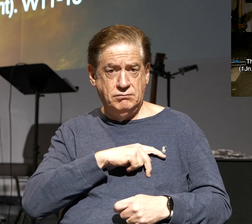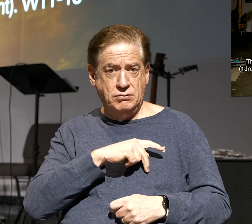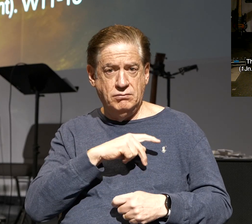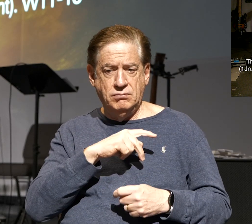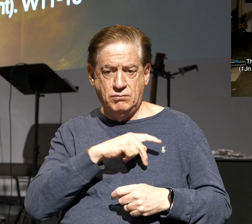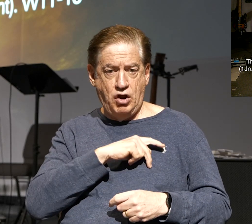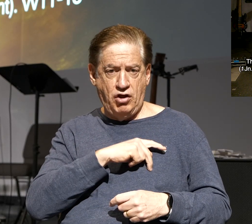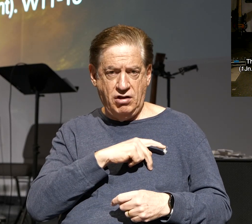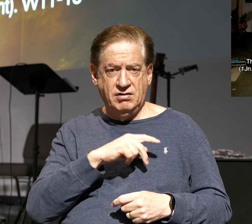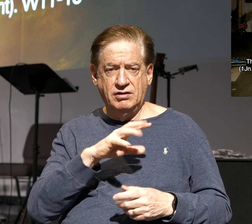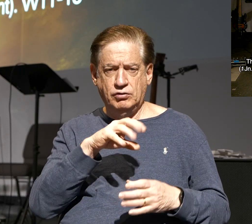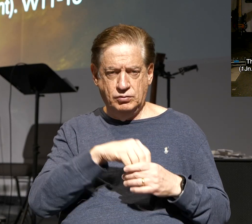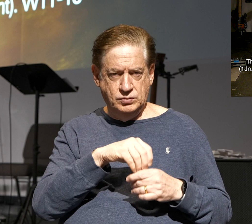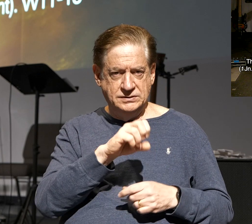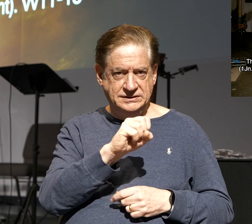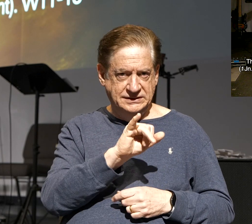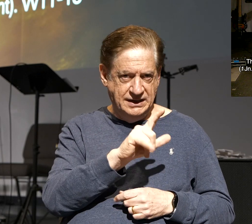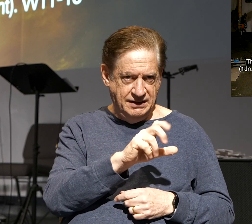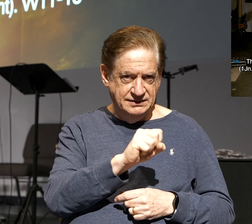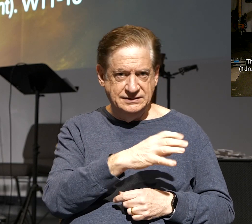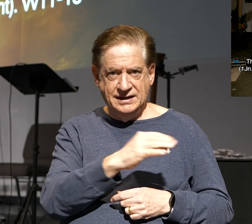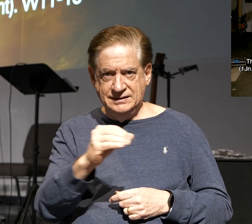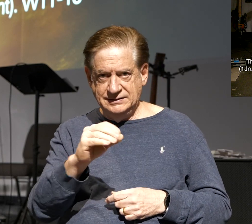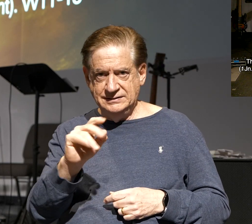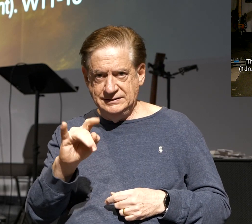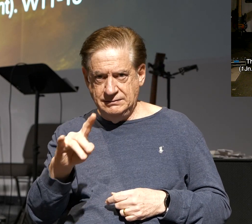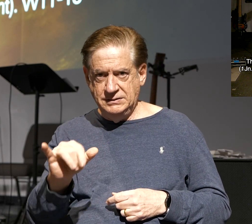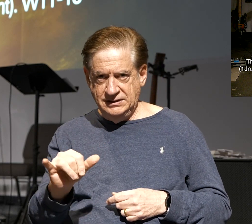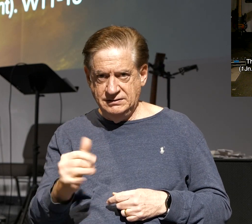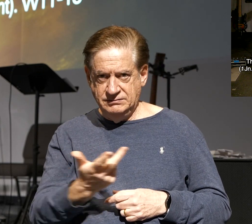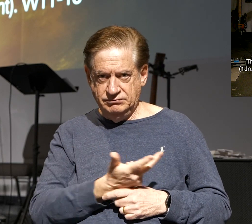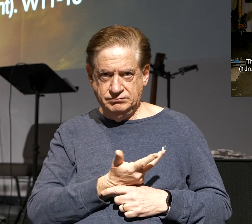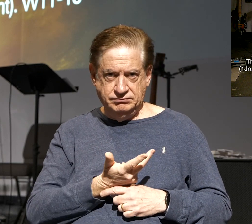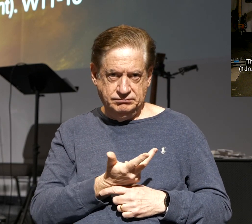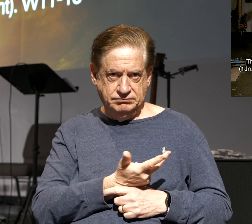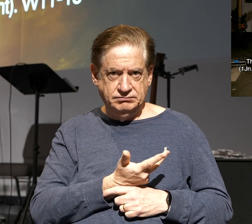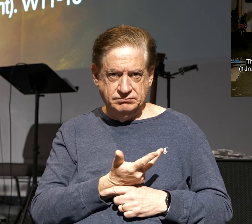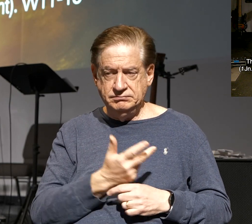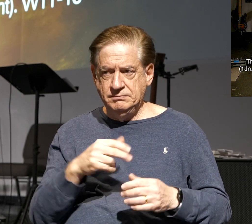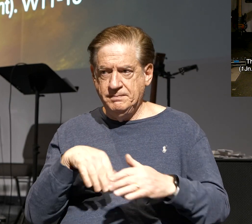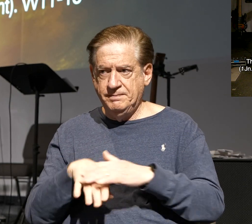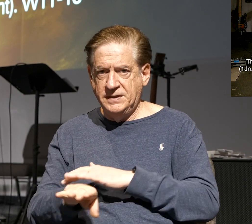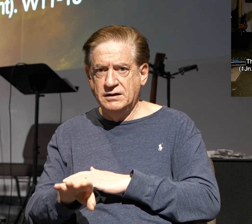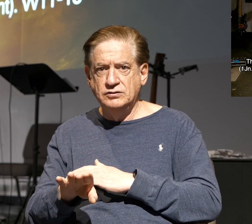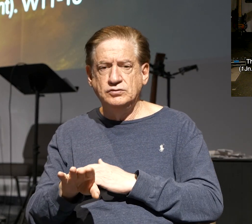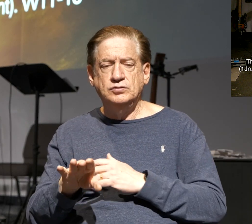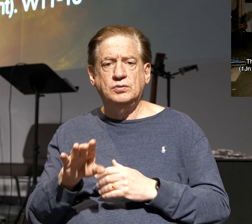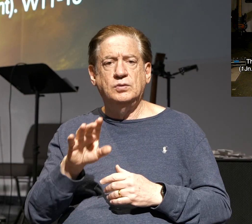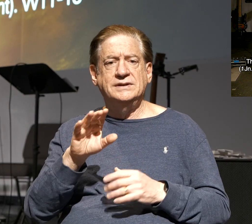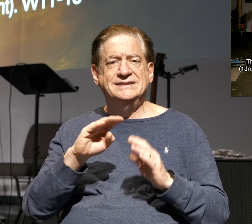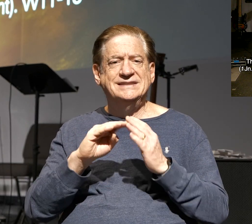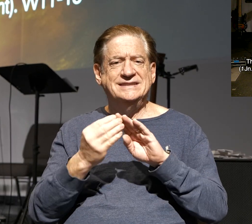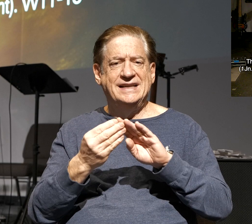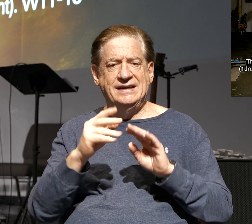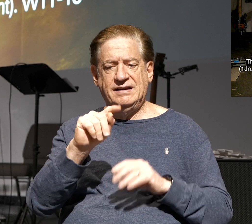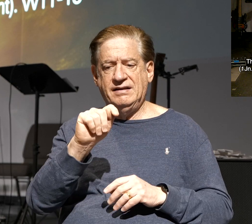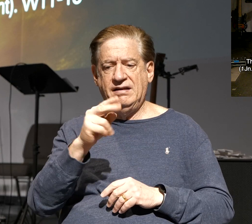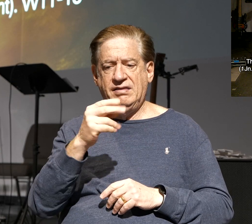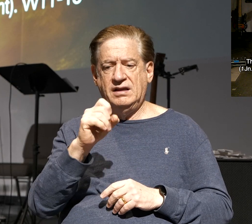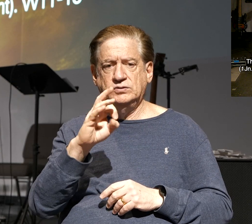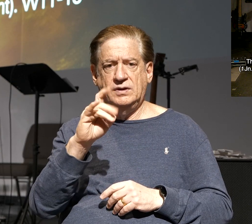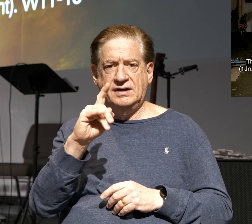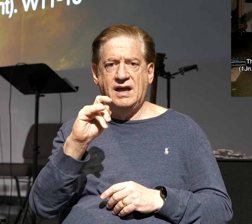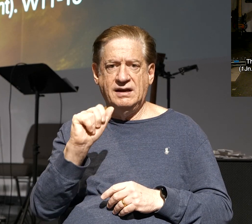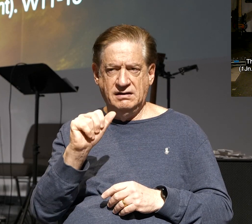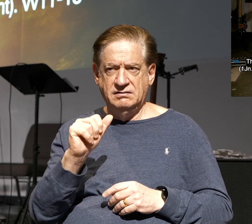Silas and young Timothy, young Pastor Timothy, they head into this city called Thessalonica. They proclaim the gospel for about three